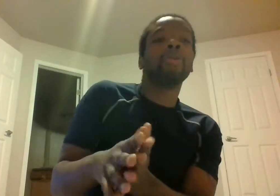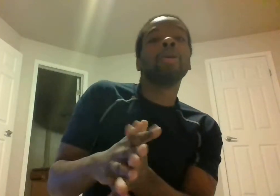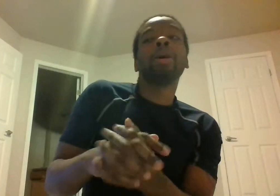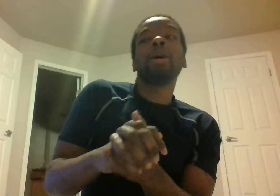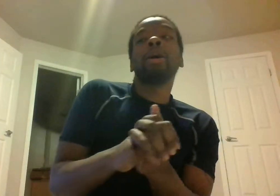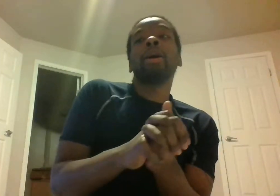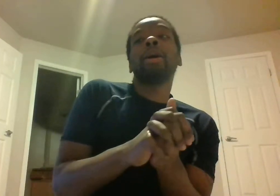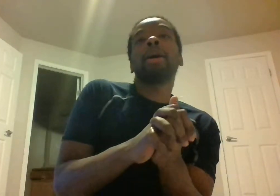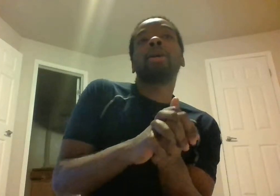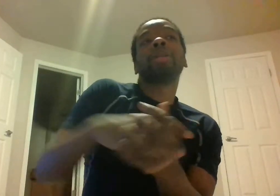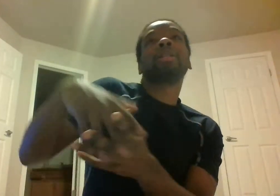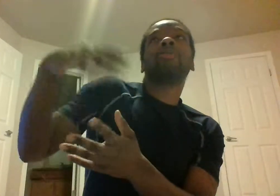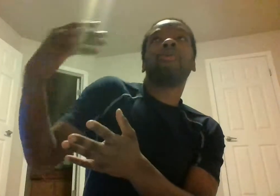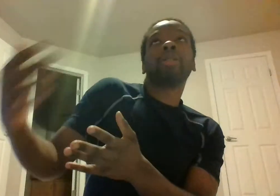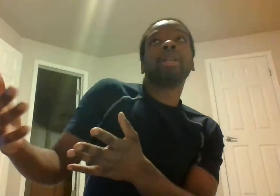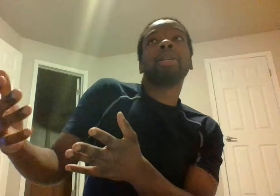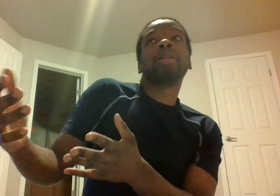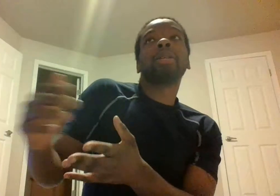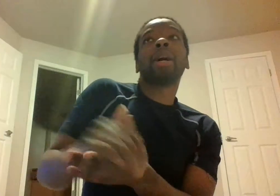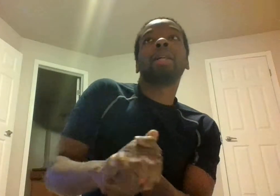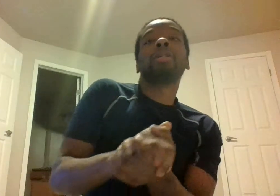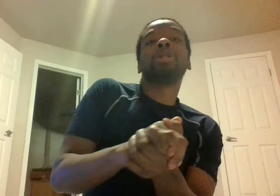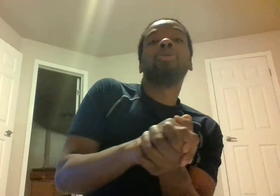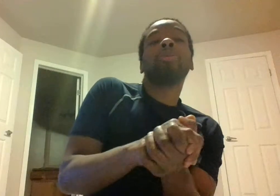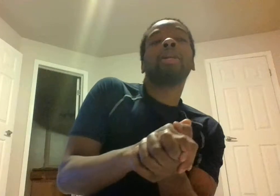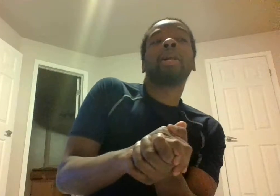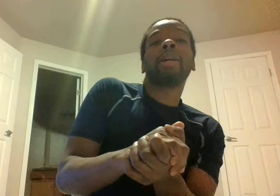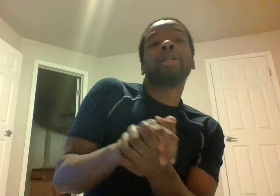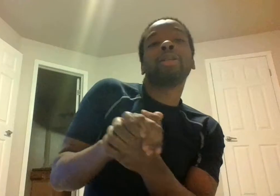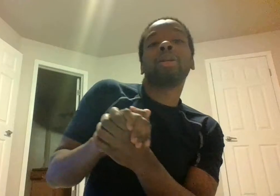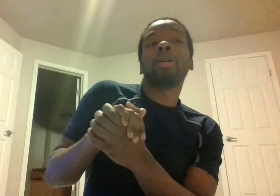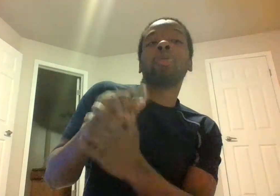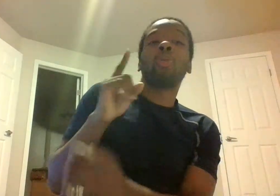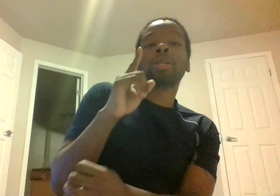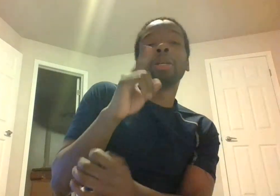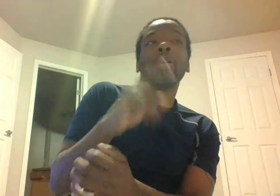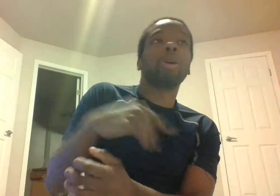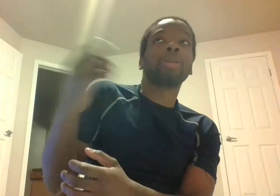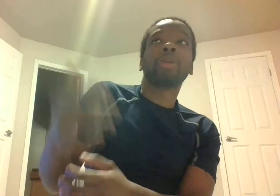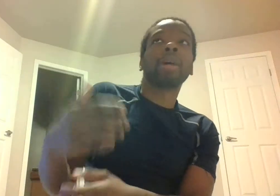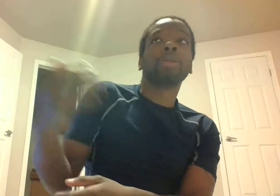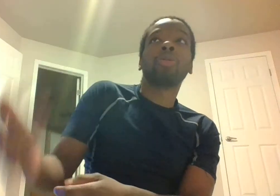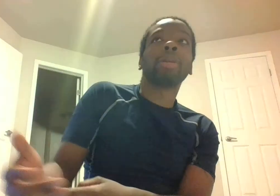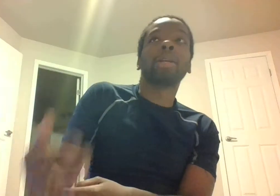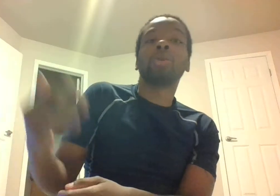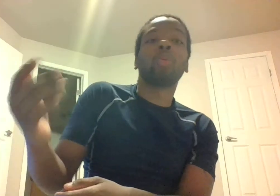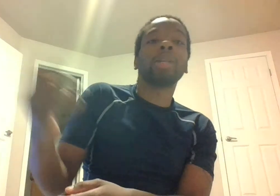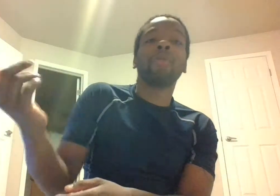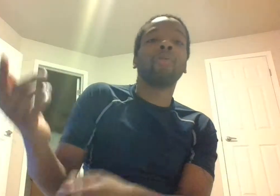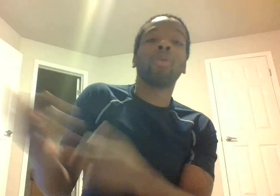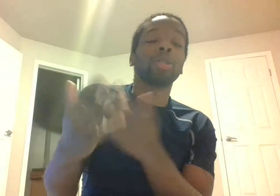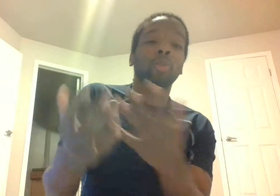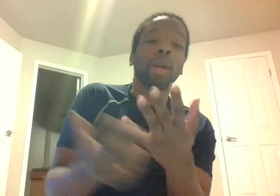and your tank is fifteen thousand gallons you need to clean once a year or two thousand three thousand once every four years whatever